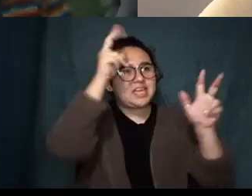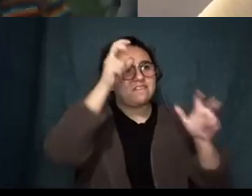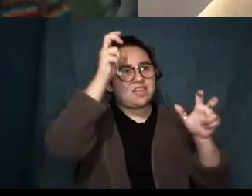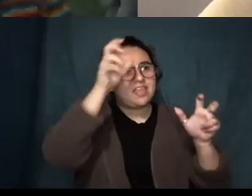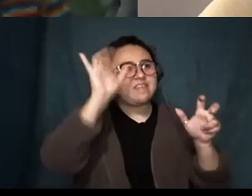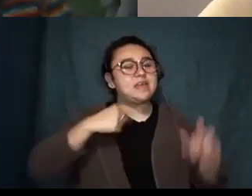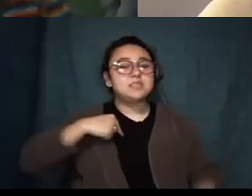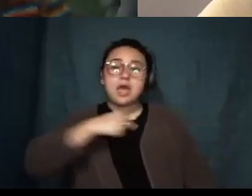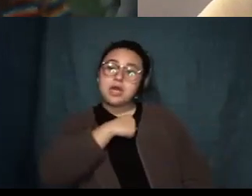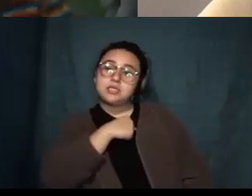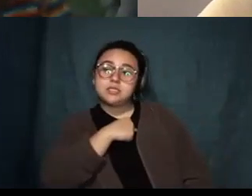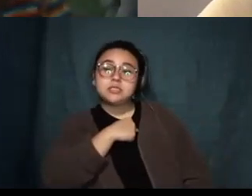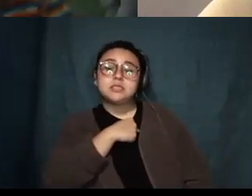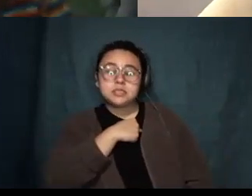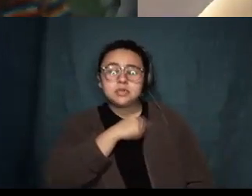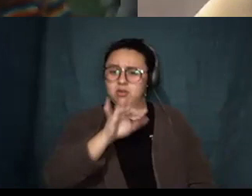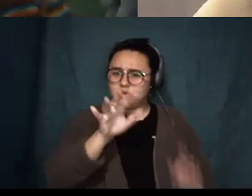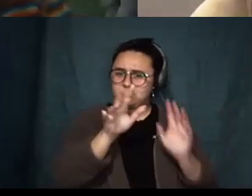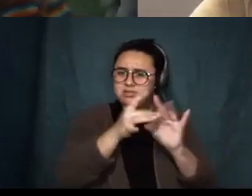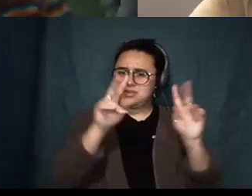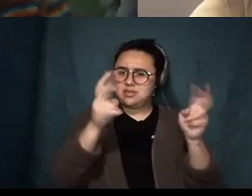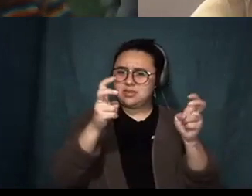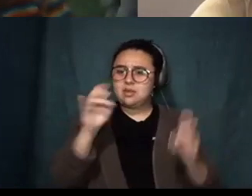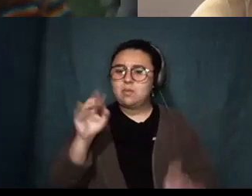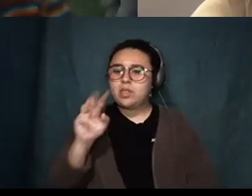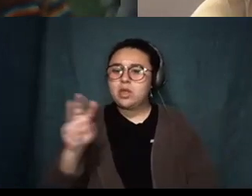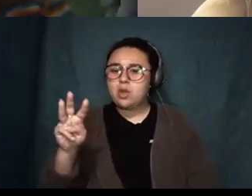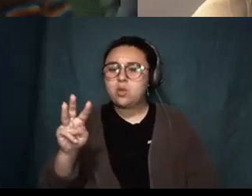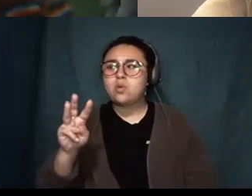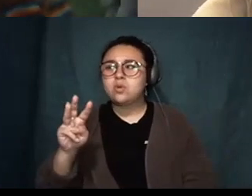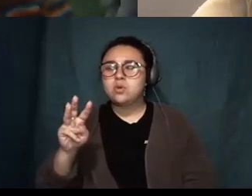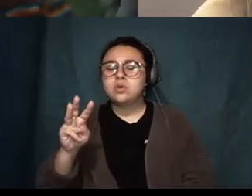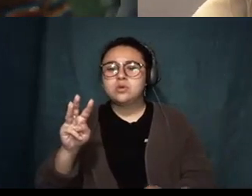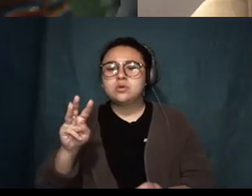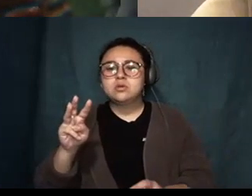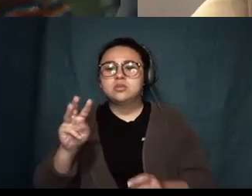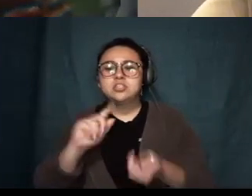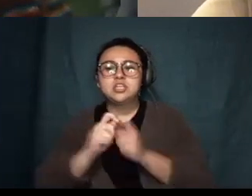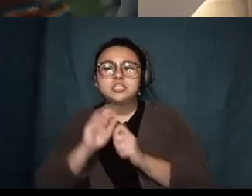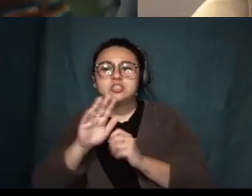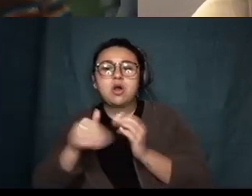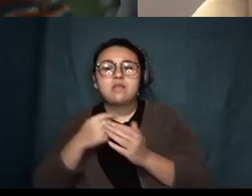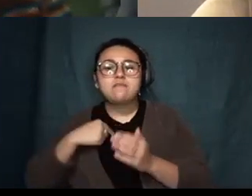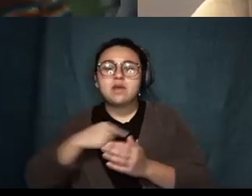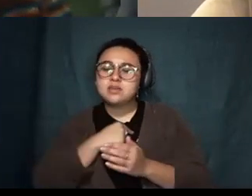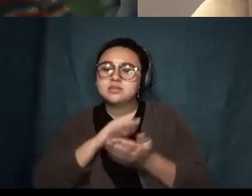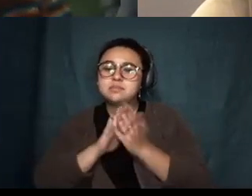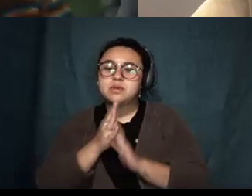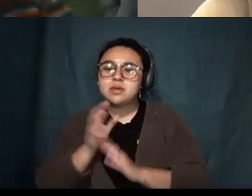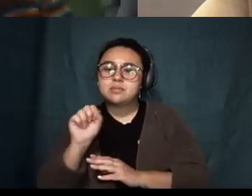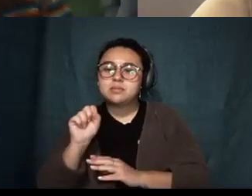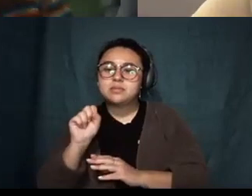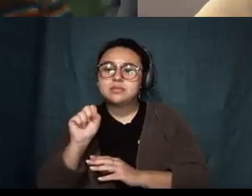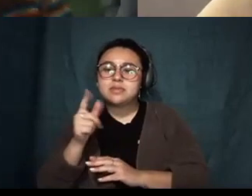us and then Willow turns all of us into slayers and it's really nice to remember that we were all turned into slayers in